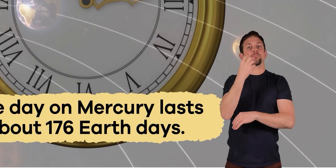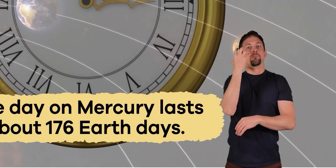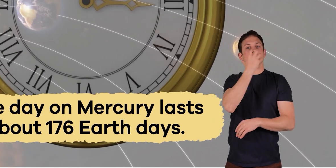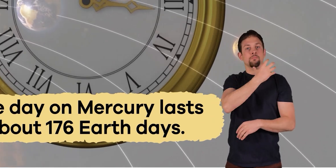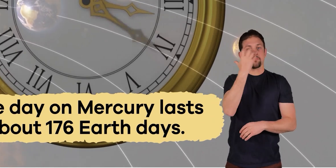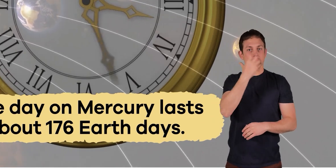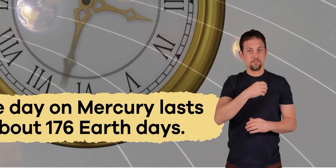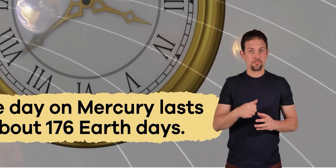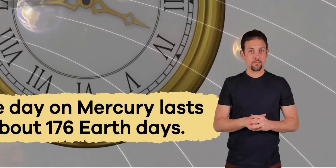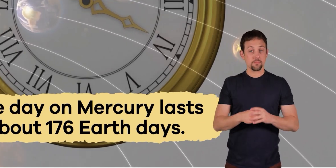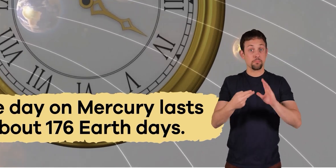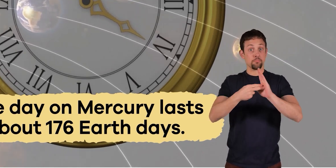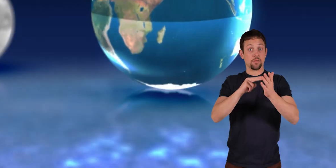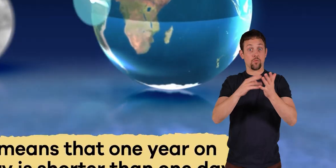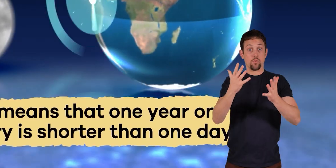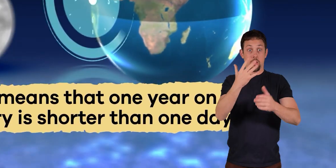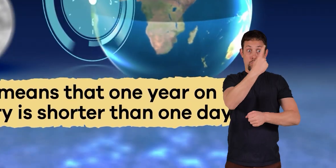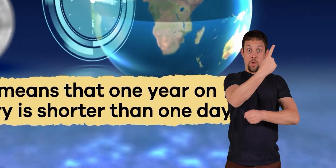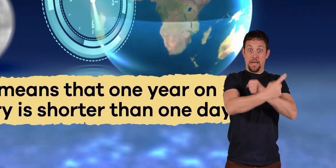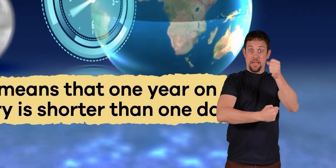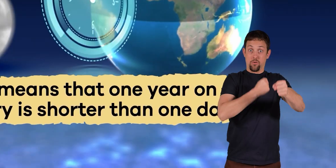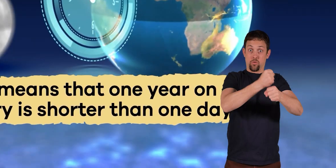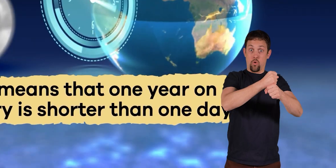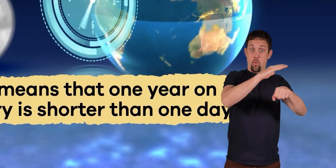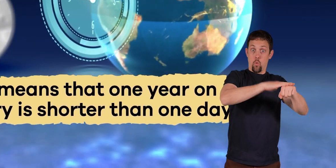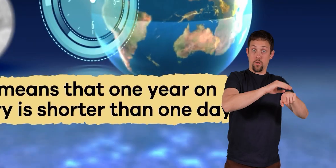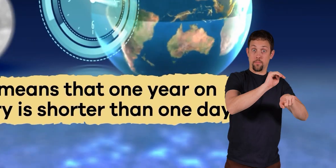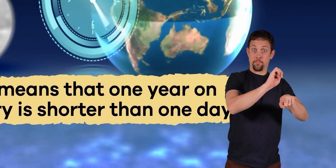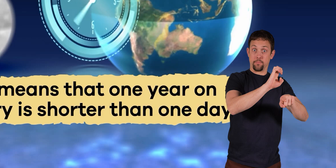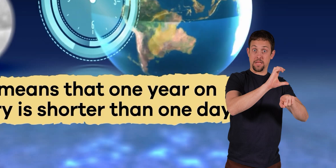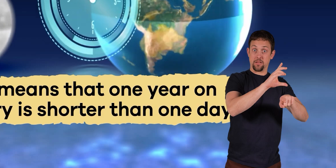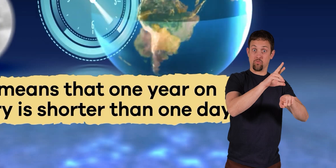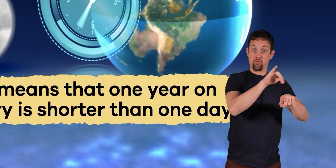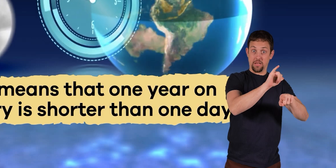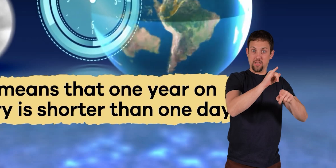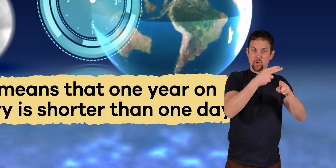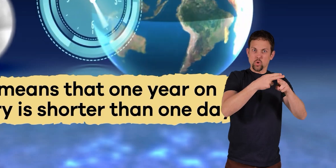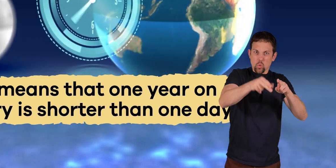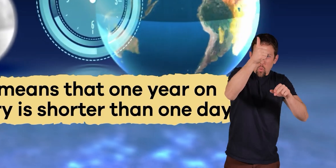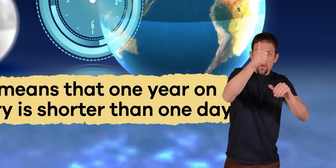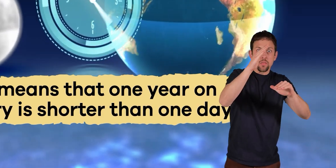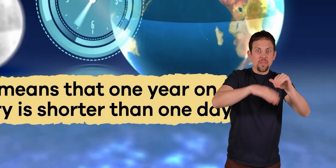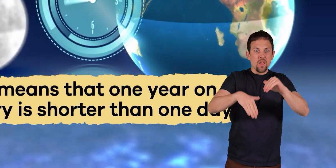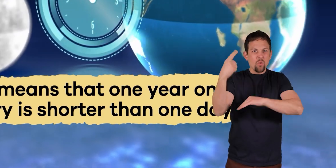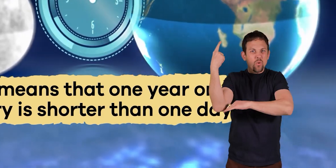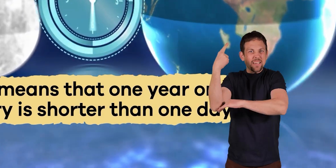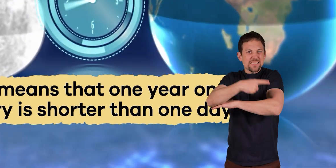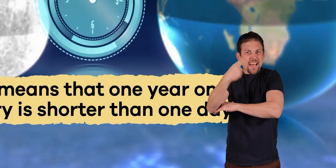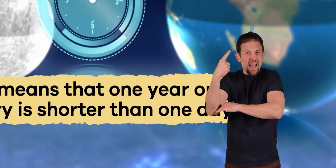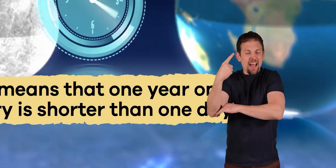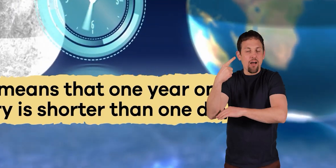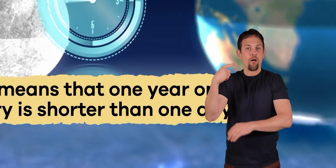days. This means that one year on Mercury is shorter than one day. Whoa!